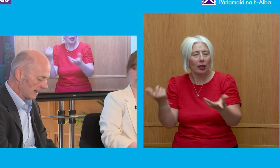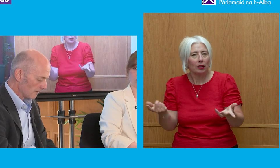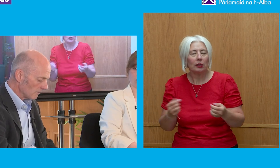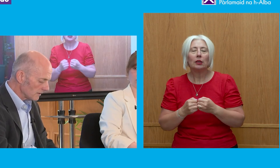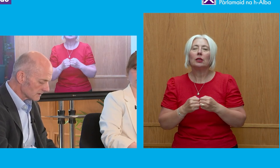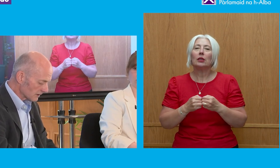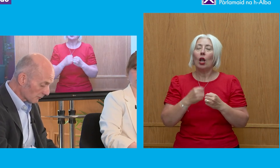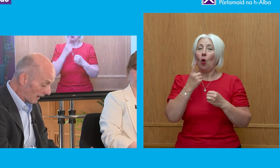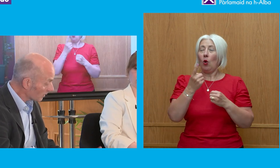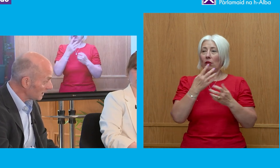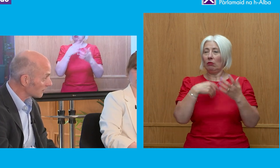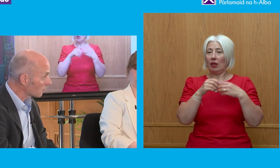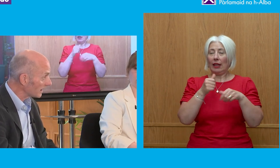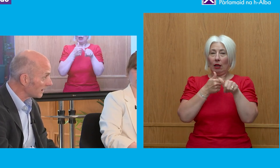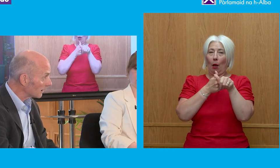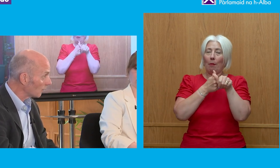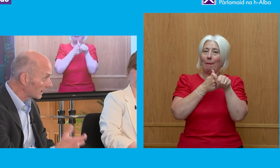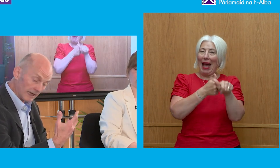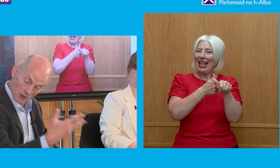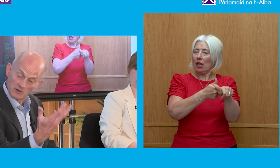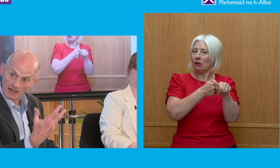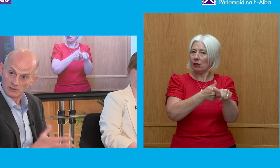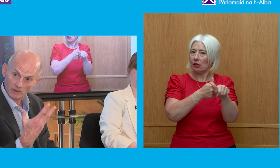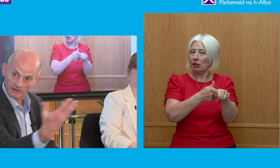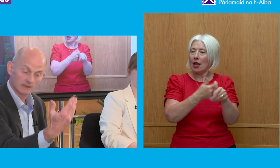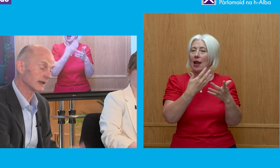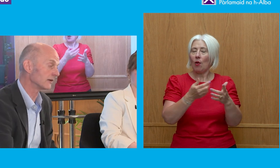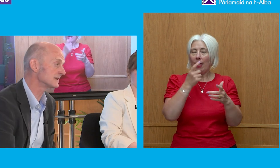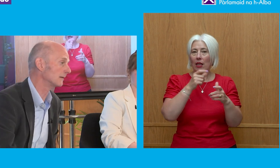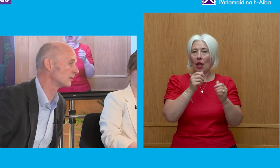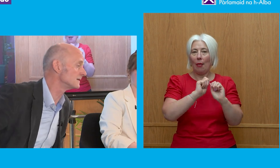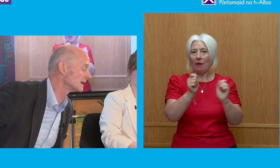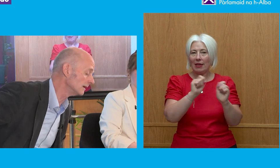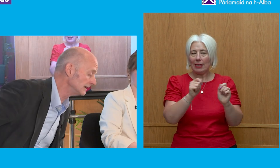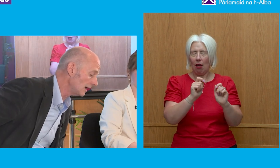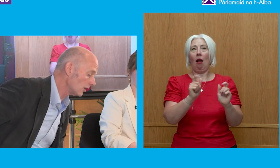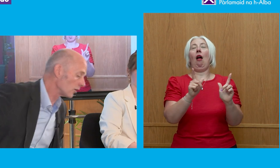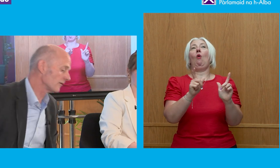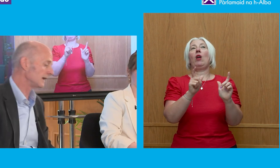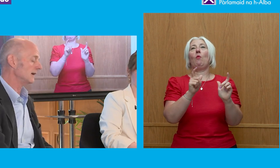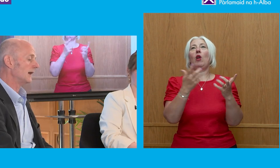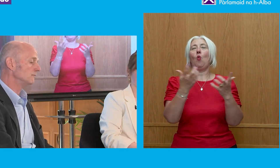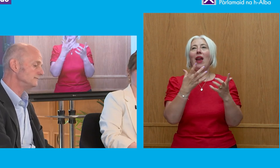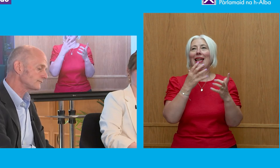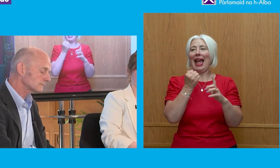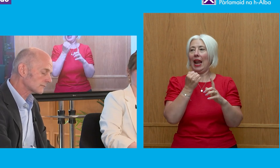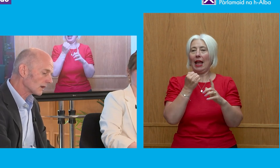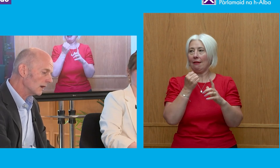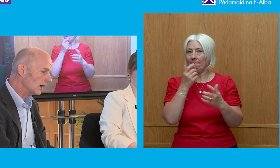right-wing media is wakening up now to where they can get their attack points in on the